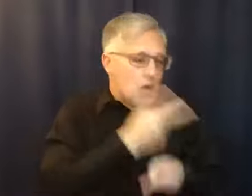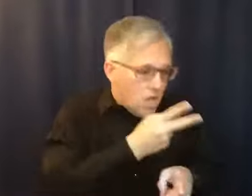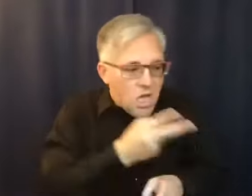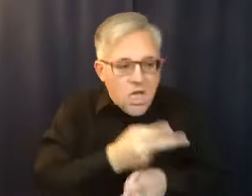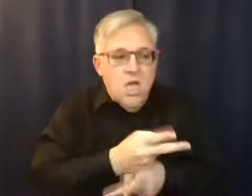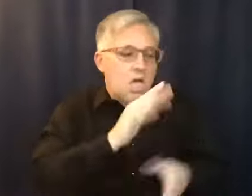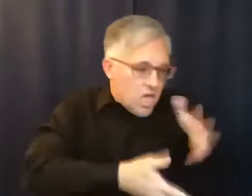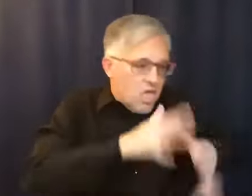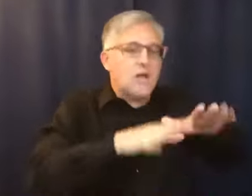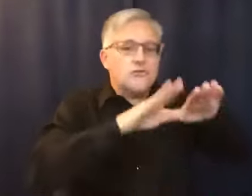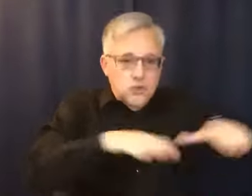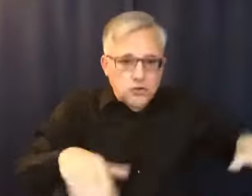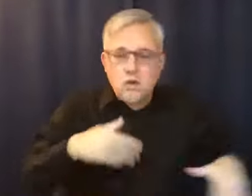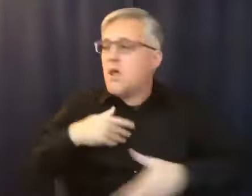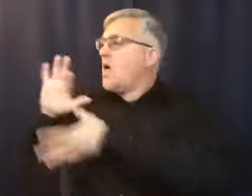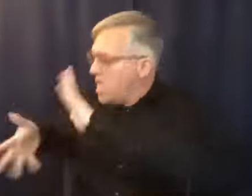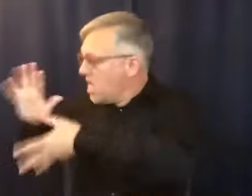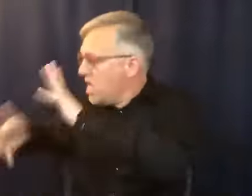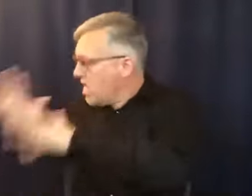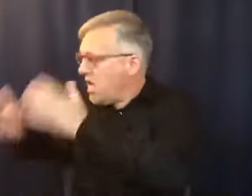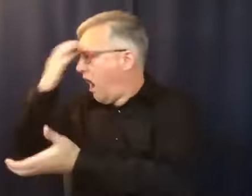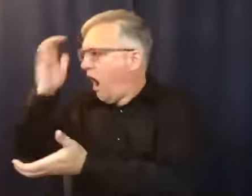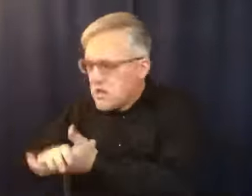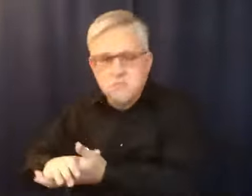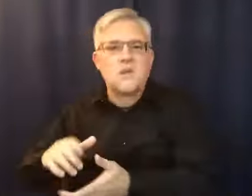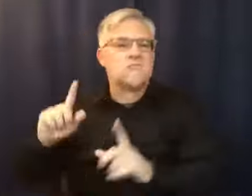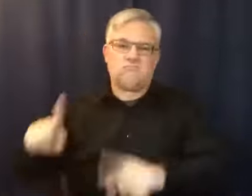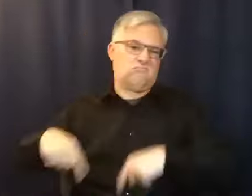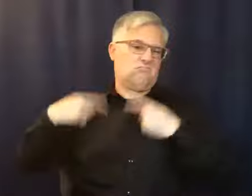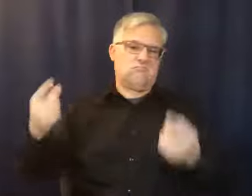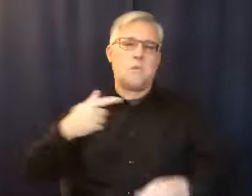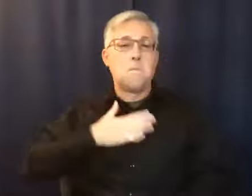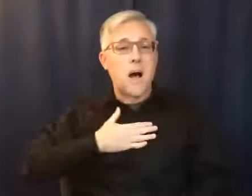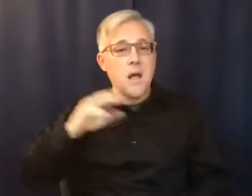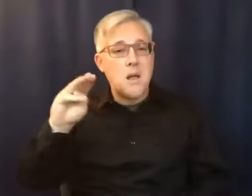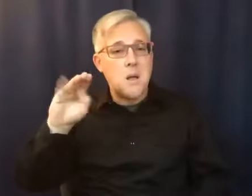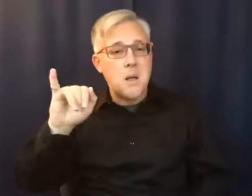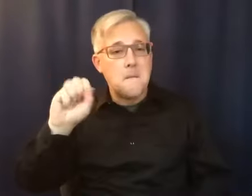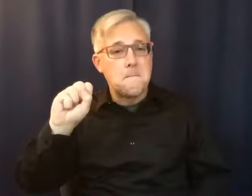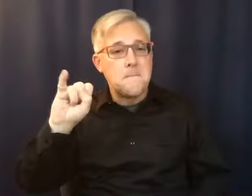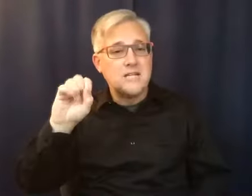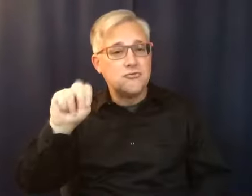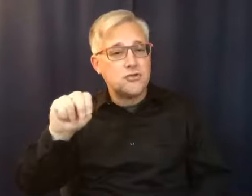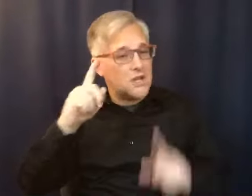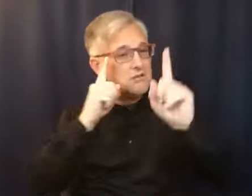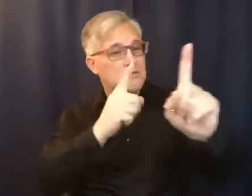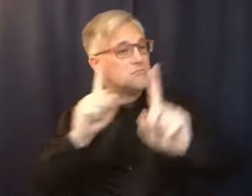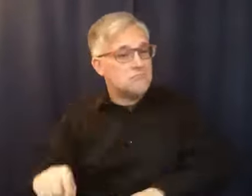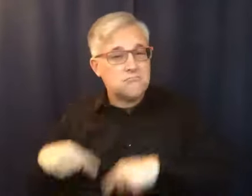always in life was to do for somebody else. And I realized that the reason I had to continue to help other people was because